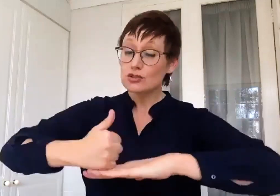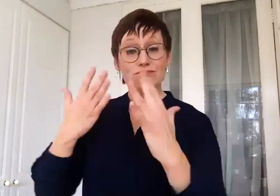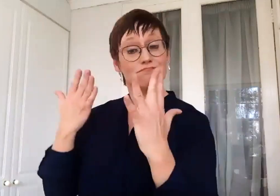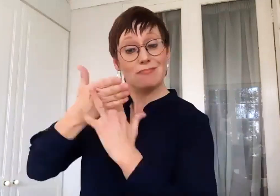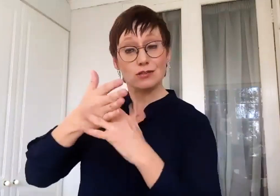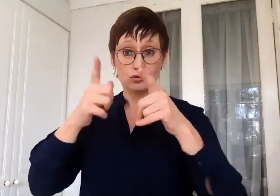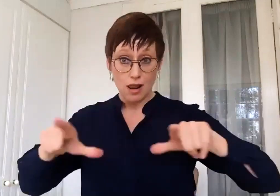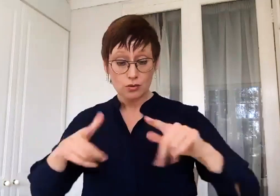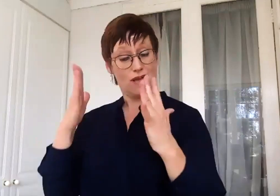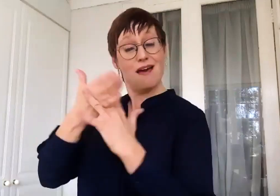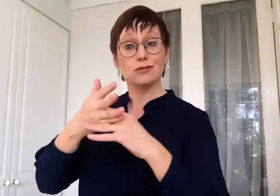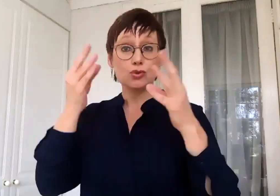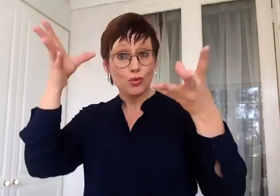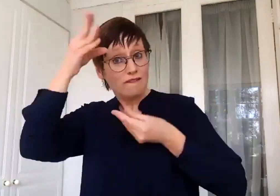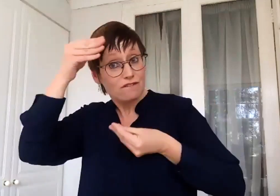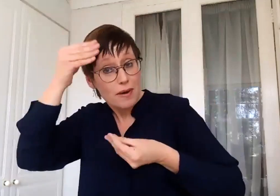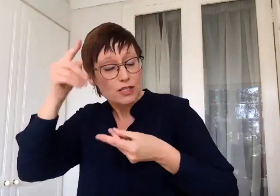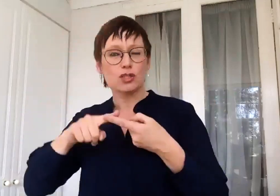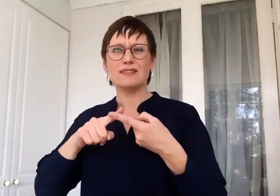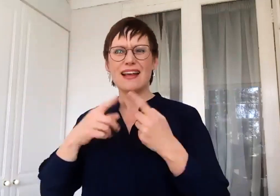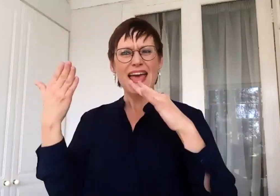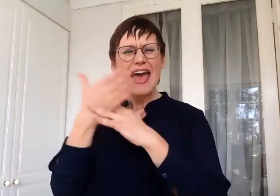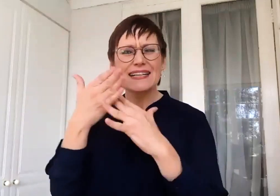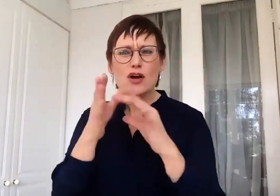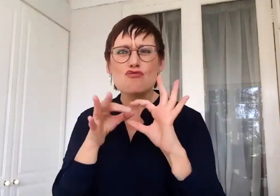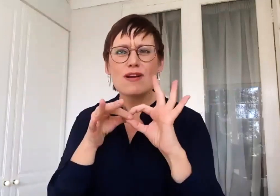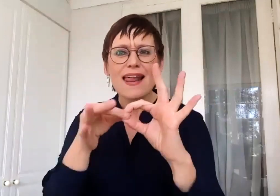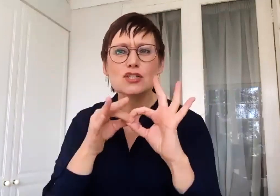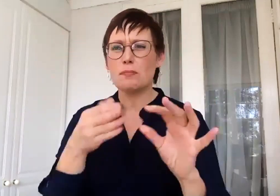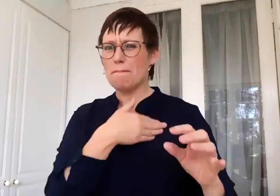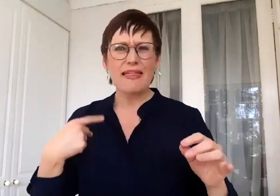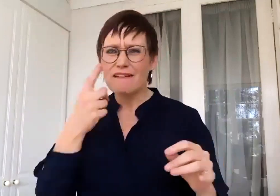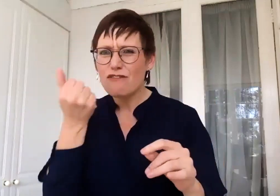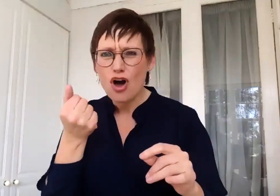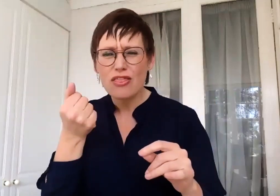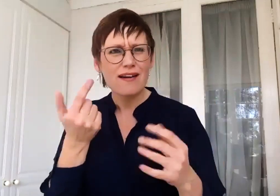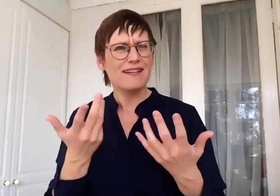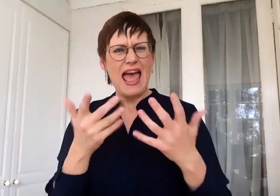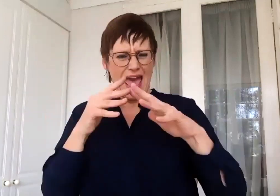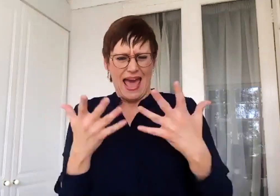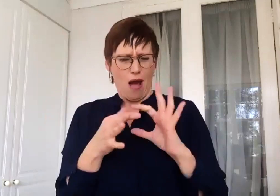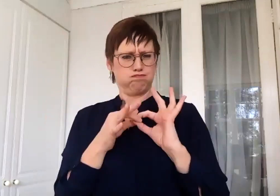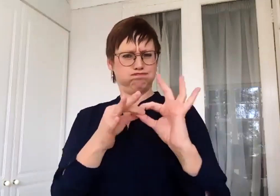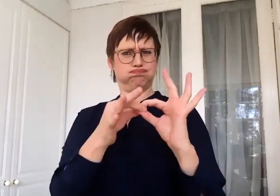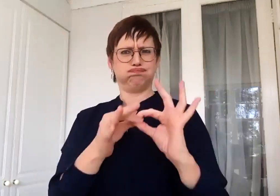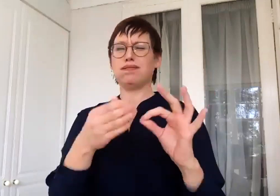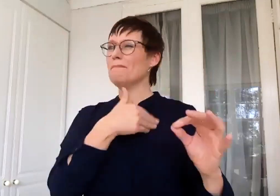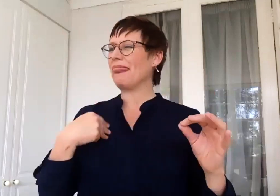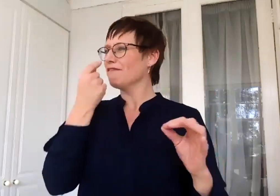and therefore access to thought and access to the relationship with your parents. How do you build a relationship with your family